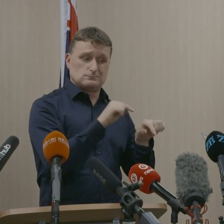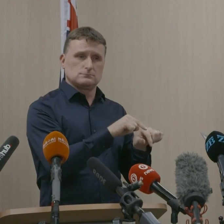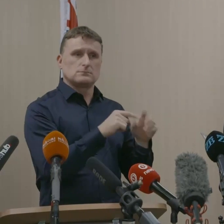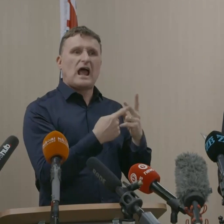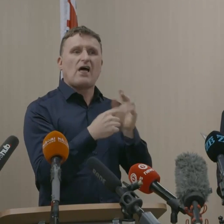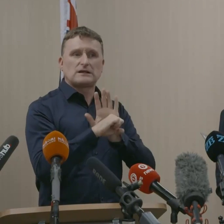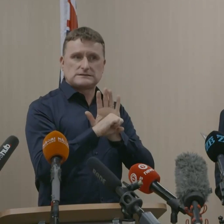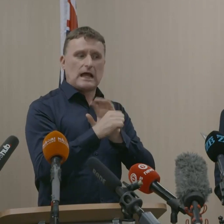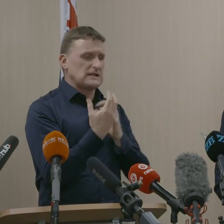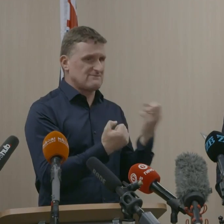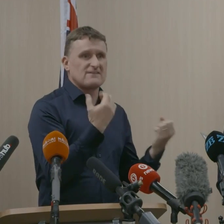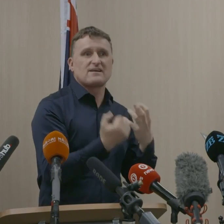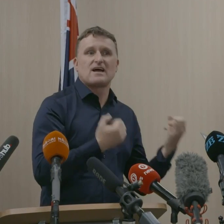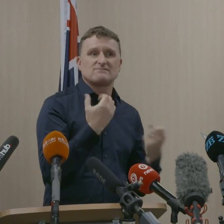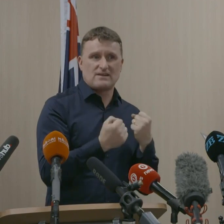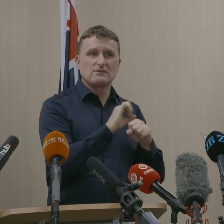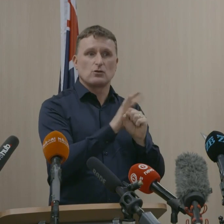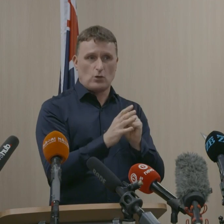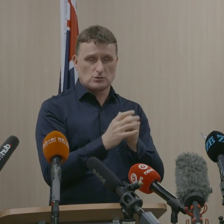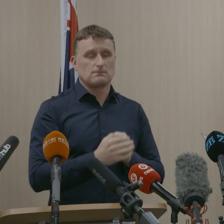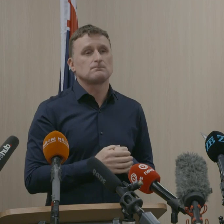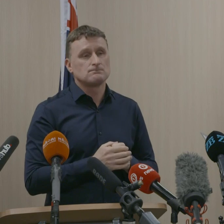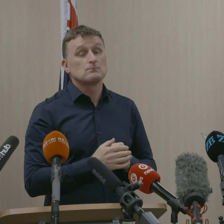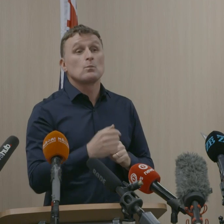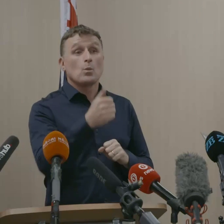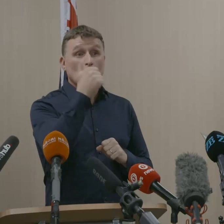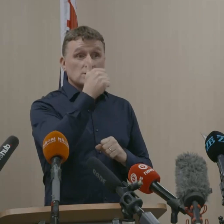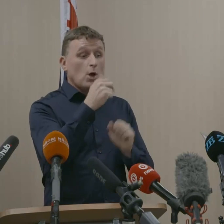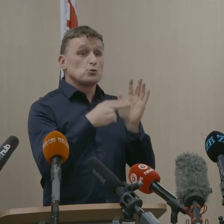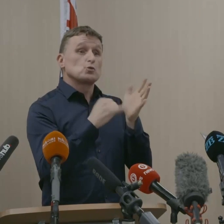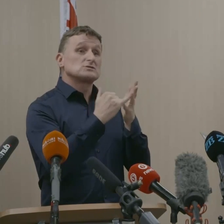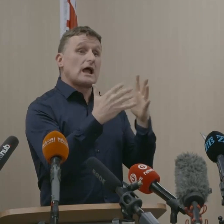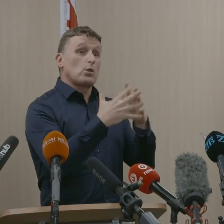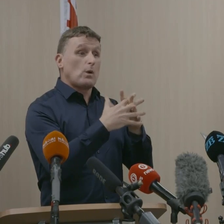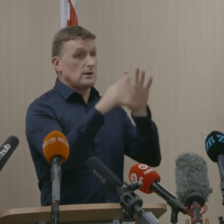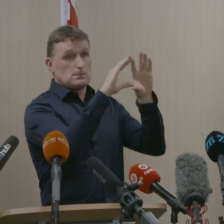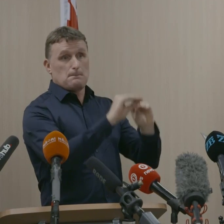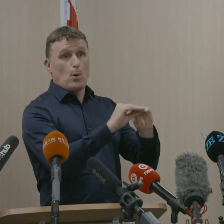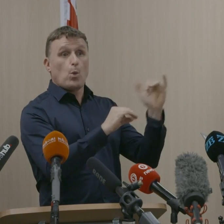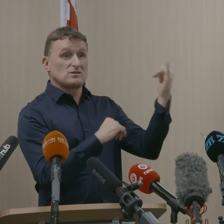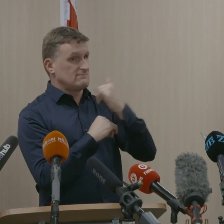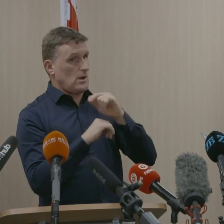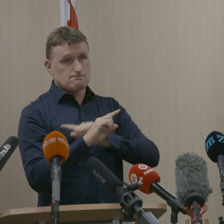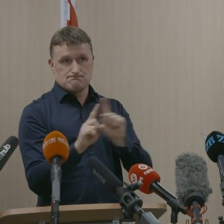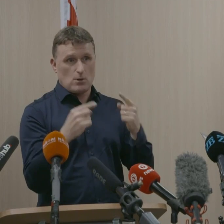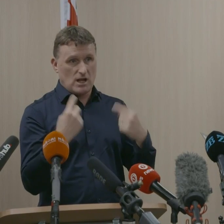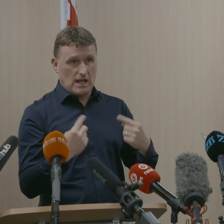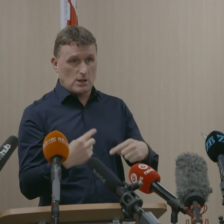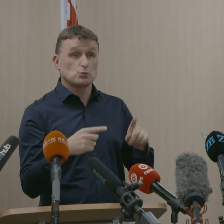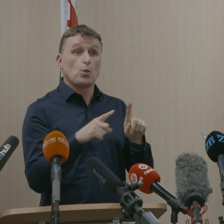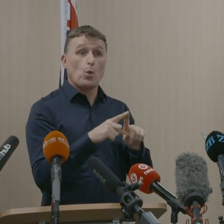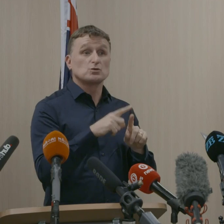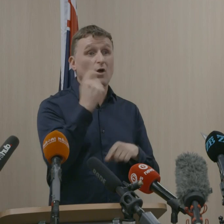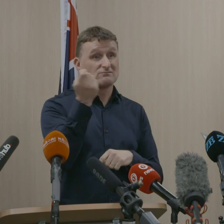Quarantine-free travel from New South Wales, as you know, is paused. And New Zealand currently also has a pause in place with Victoria